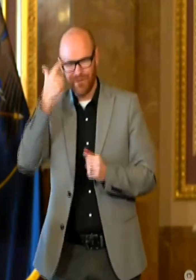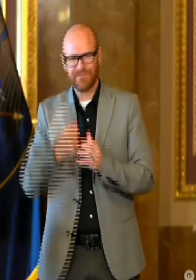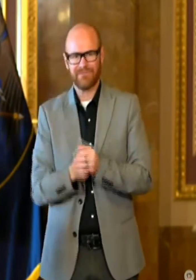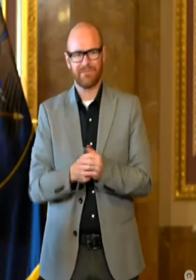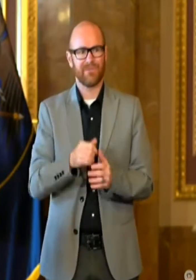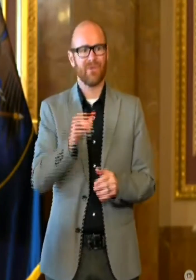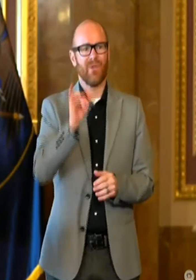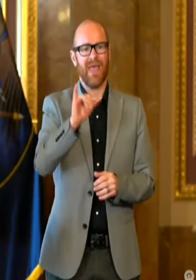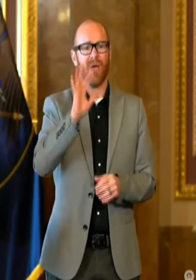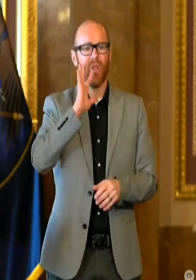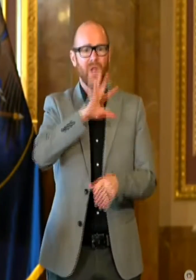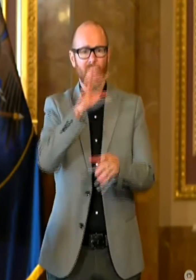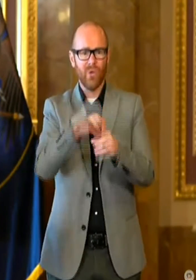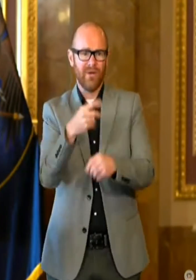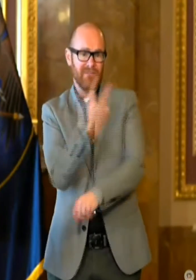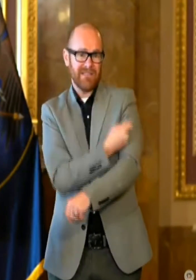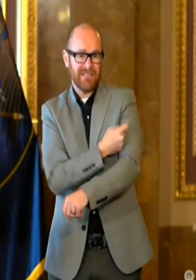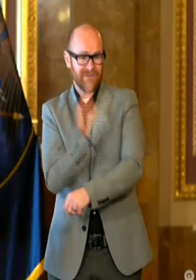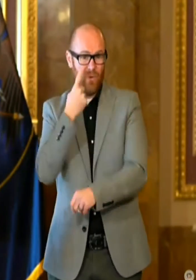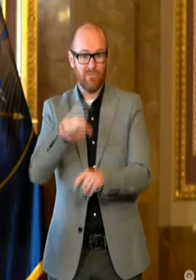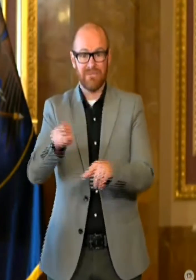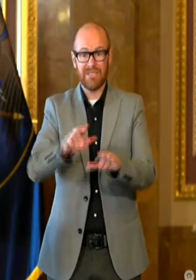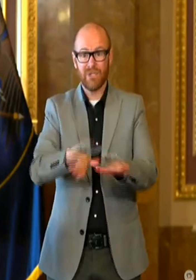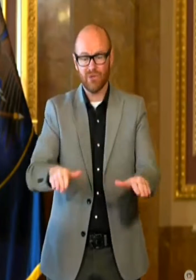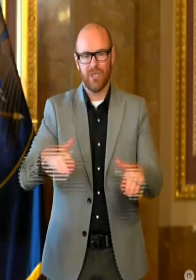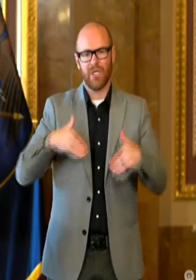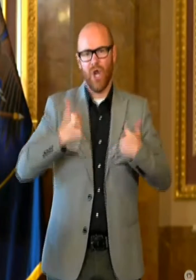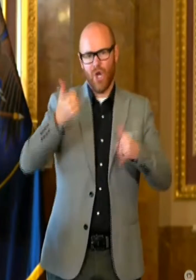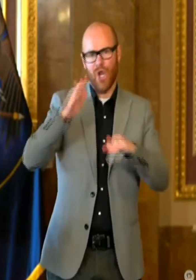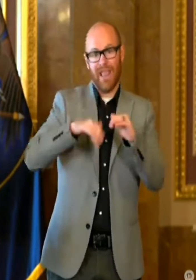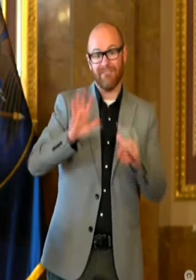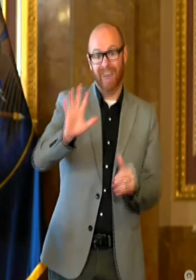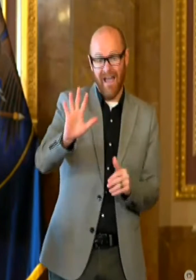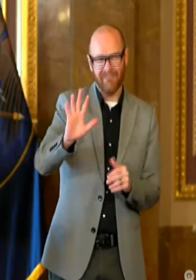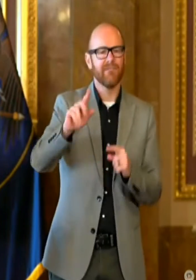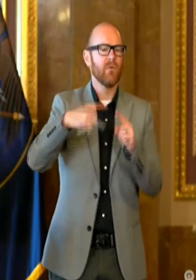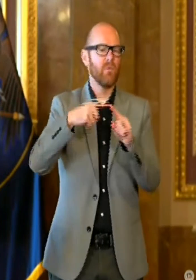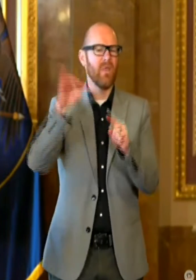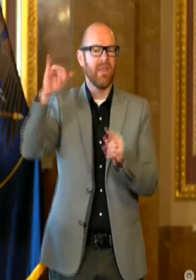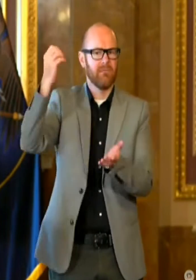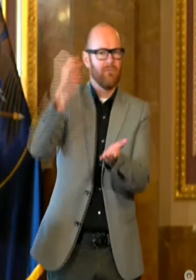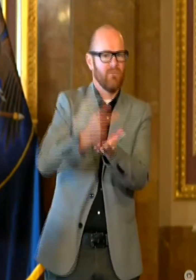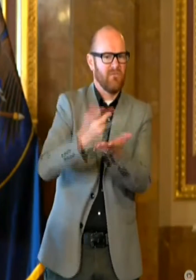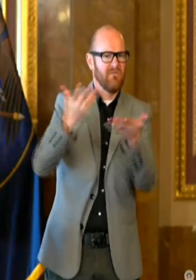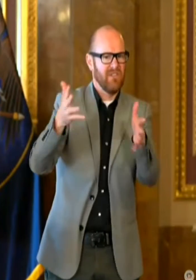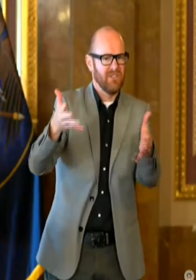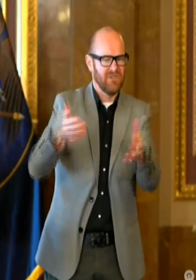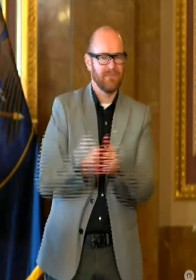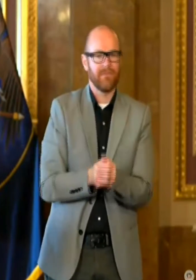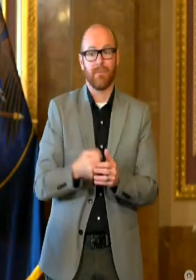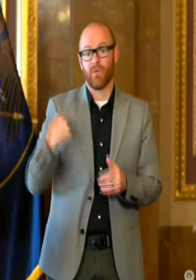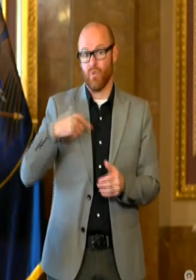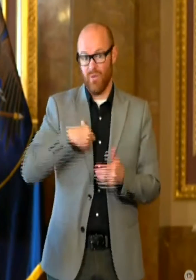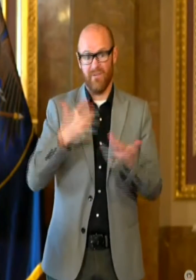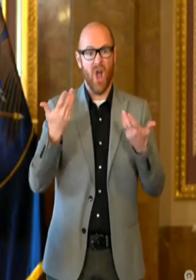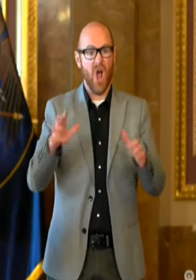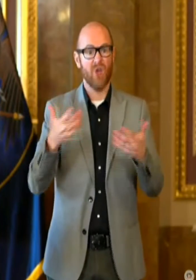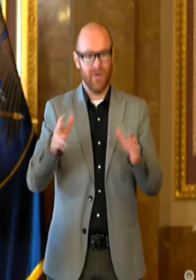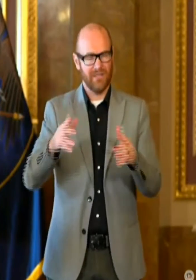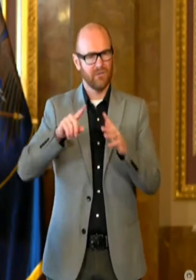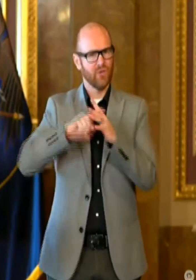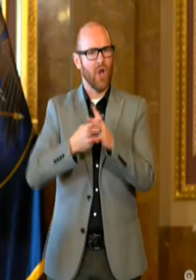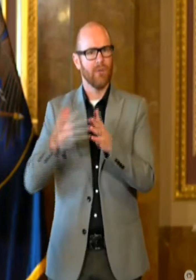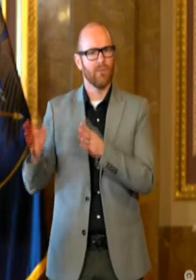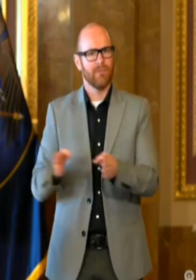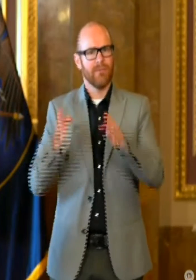vaccinations for children younger than five as soon as they're authorized, and we've already made great strides in preparing for this.